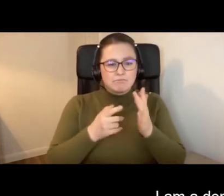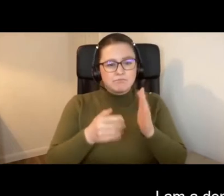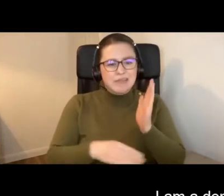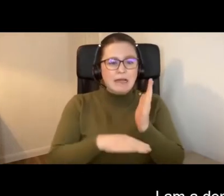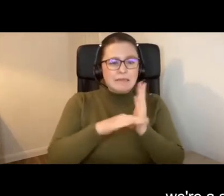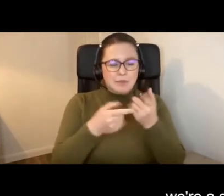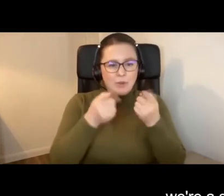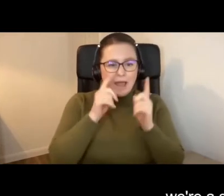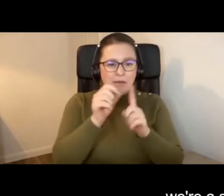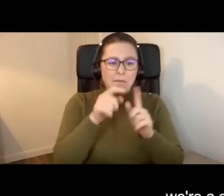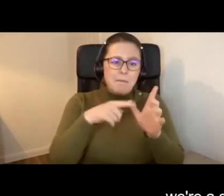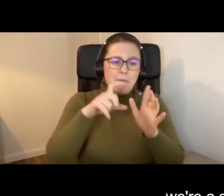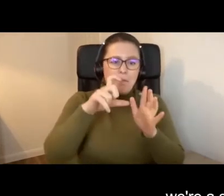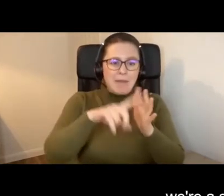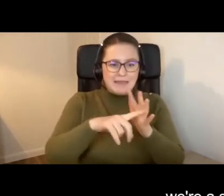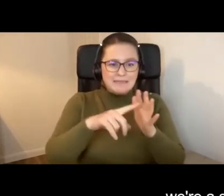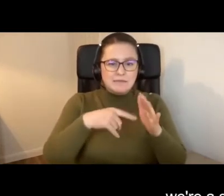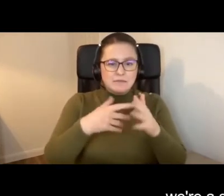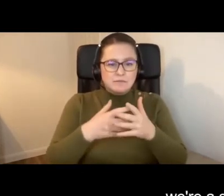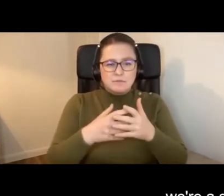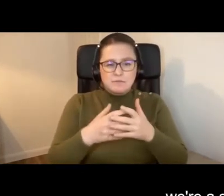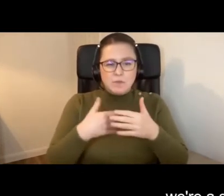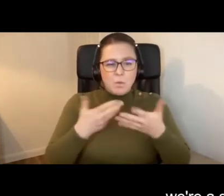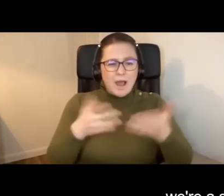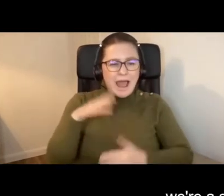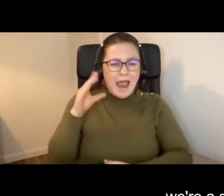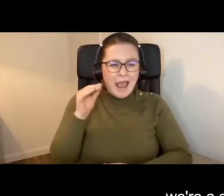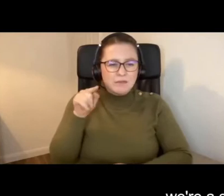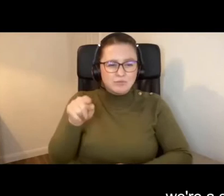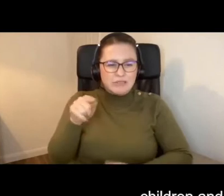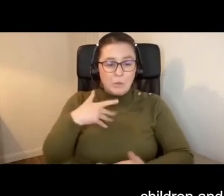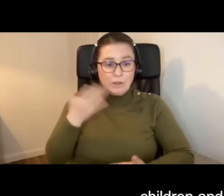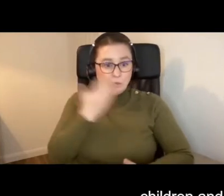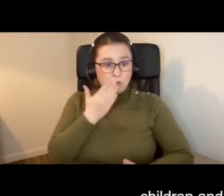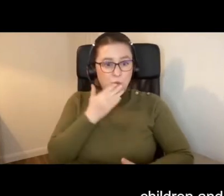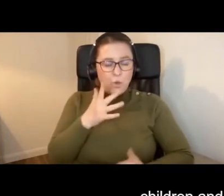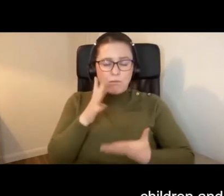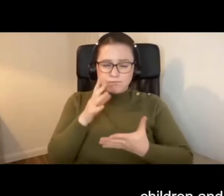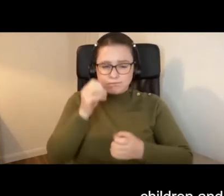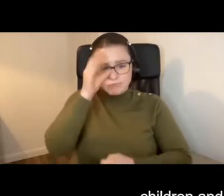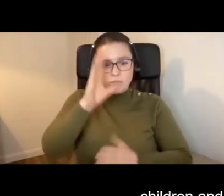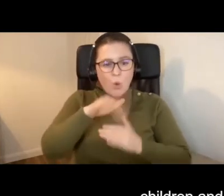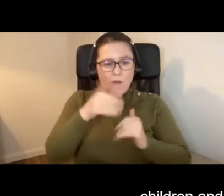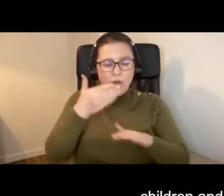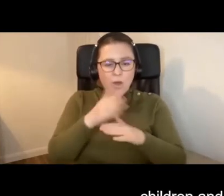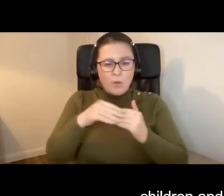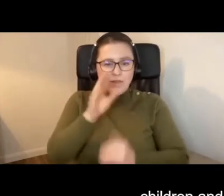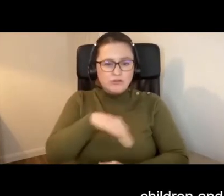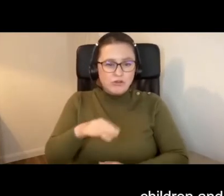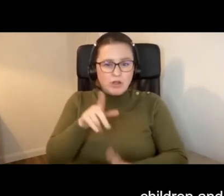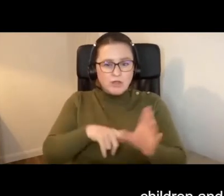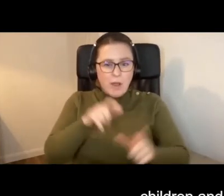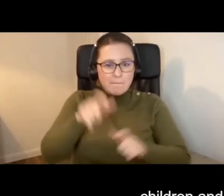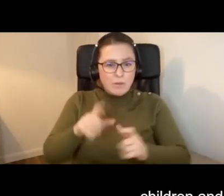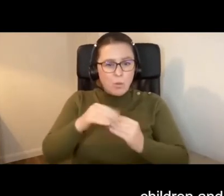PACE in Aylesbury. And we're a school that specialises in working with children and young people with